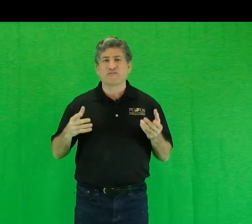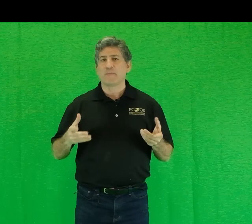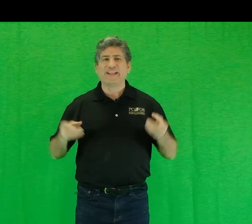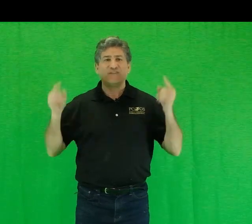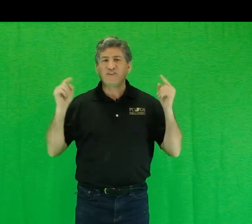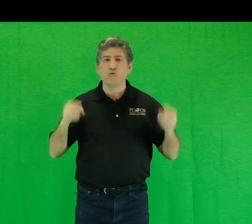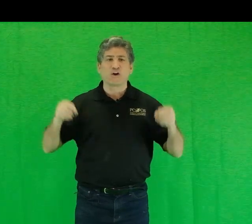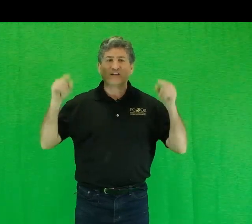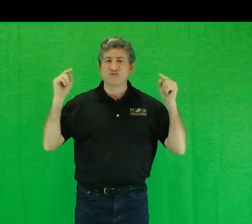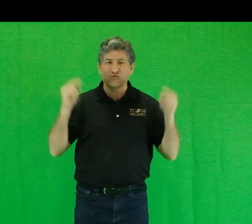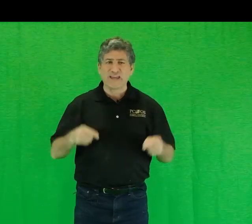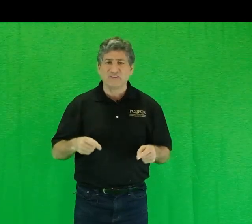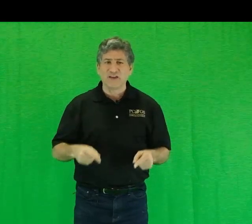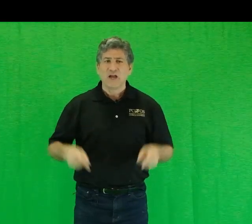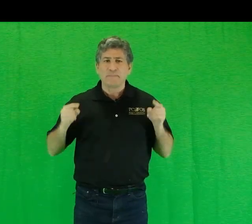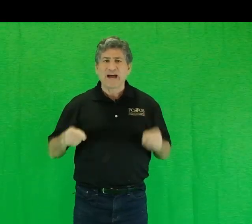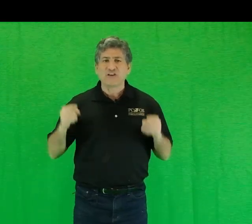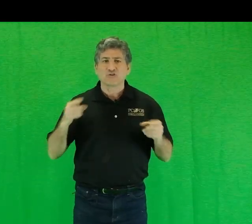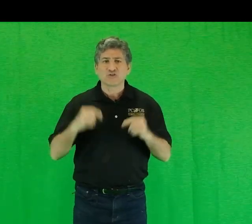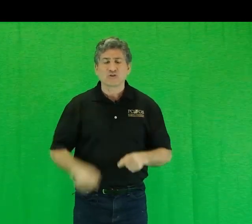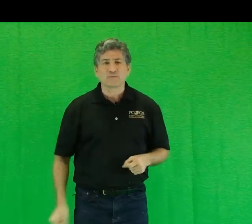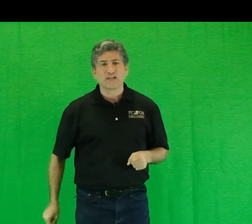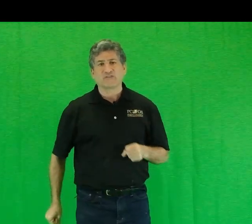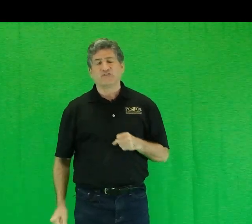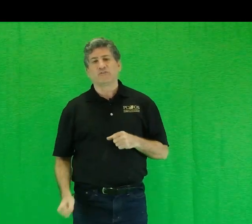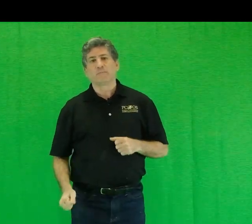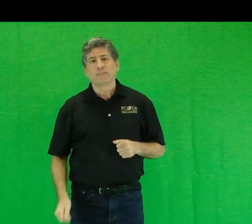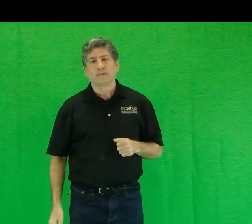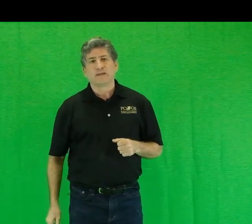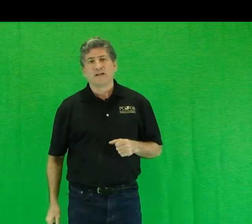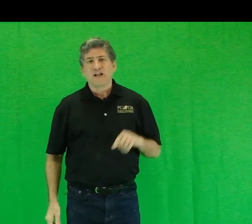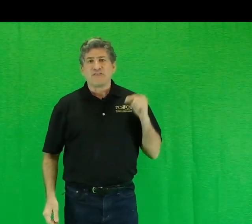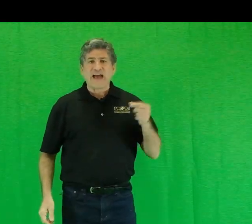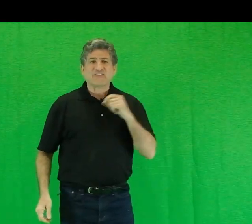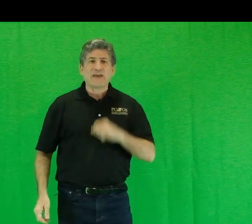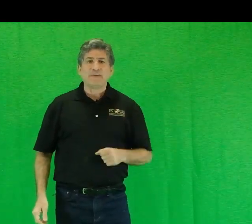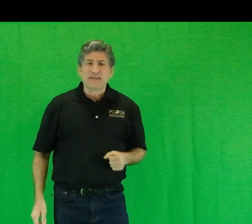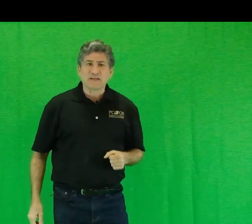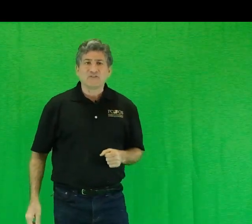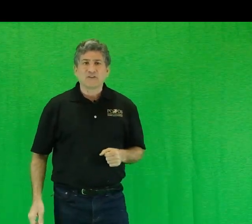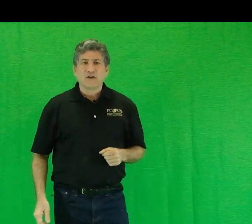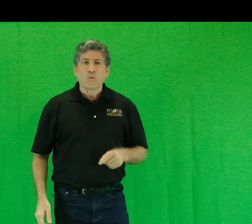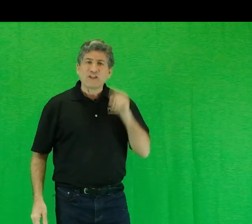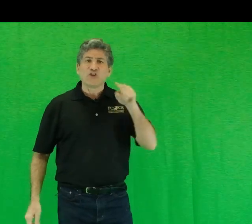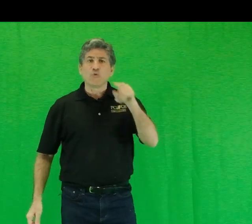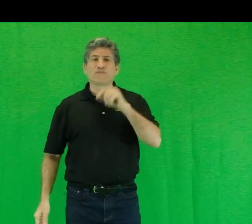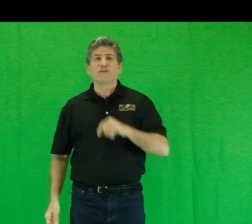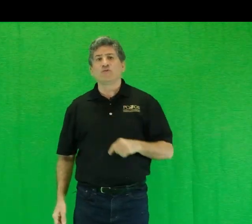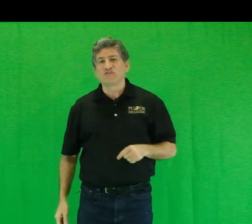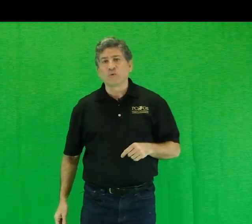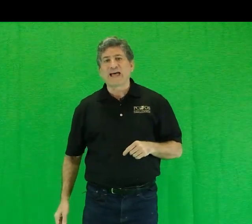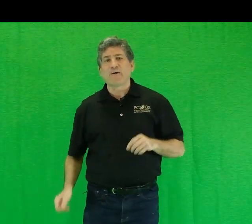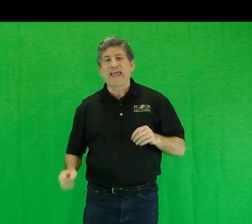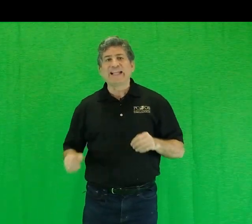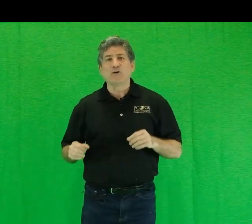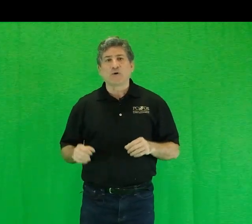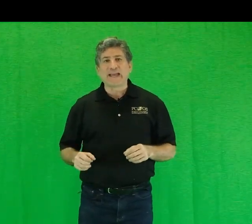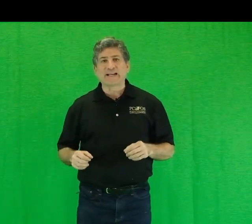from it if you are constrained by your circumstances. That day begins when you refuse to allow any organic